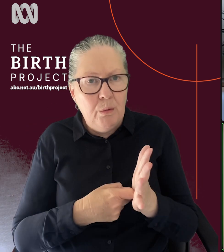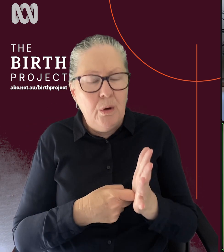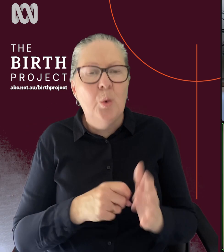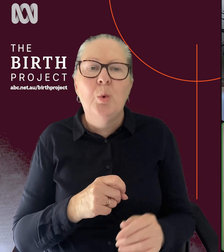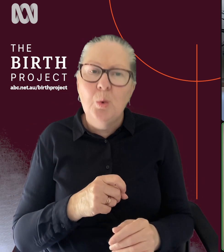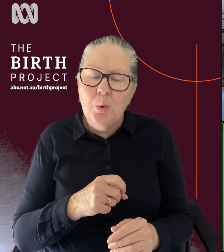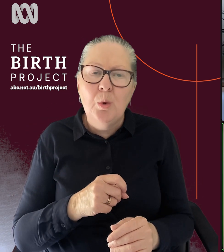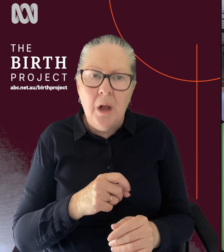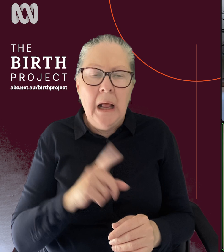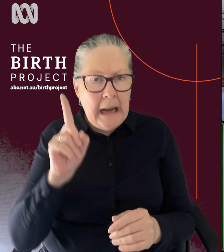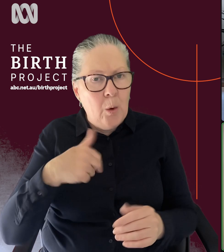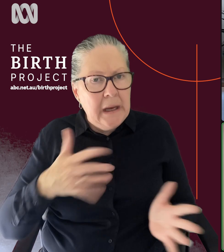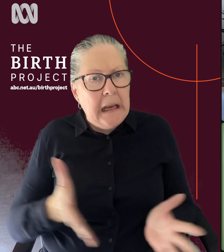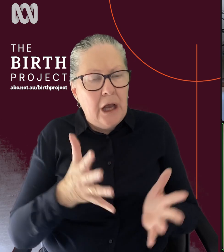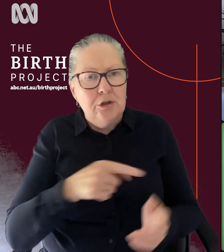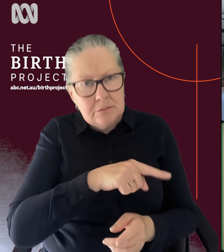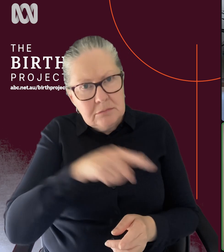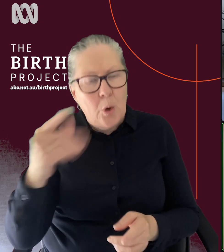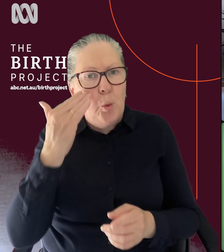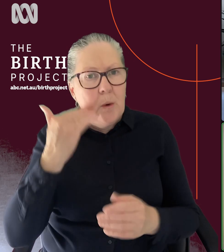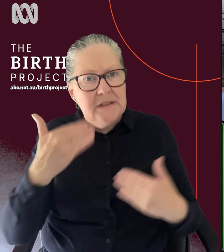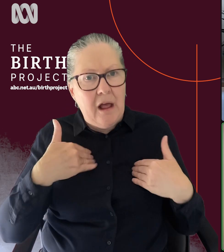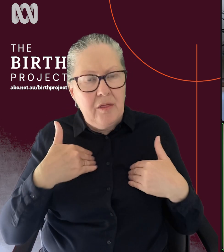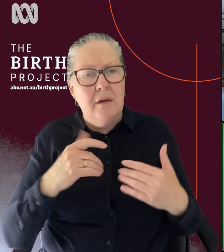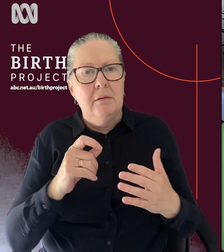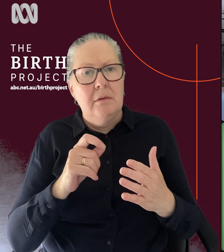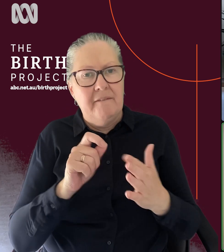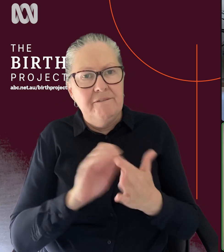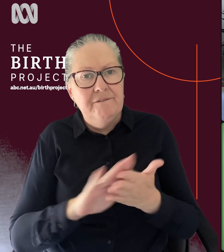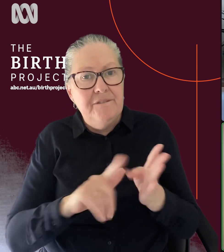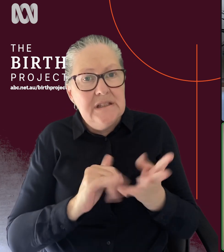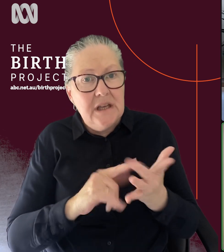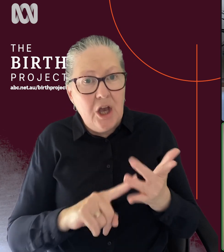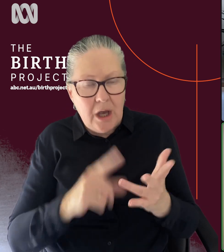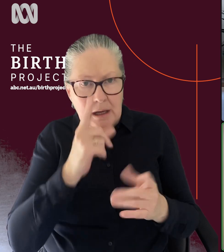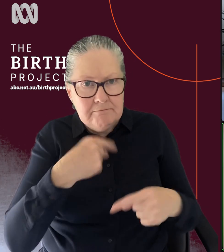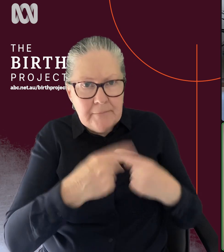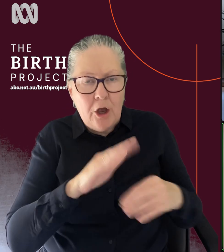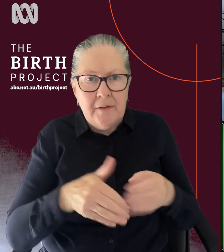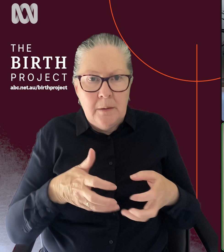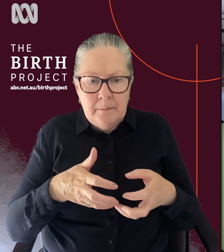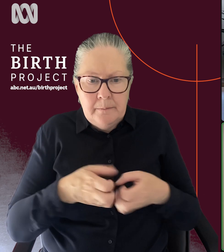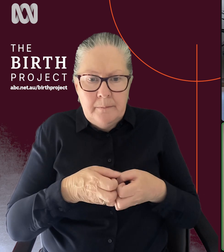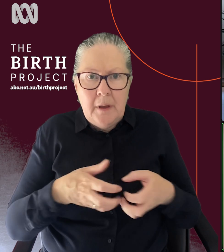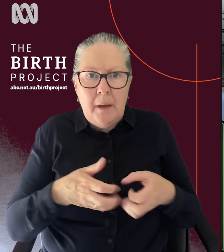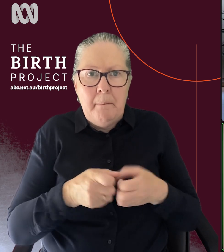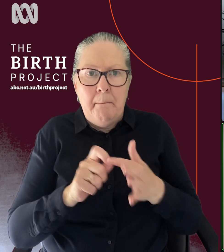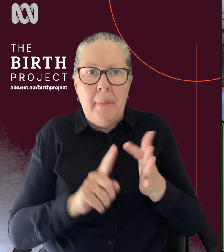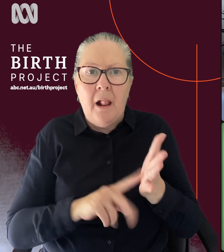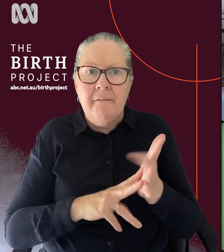women's health physio who can tell you kind of, um, how to do your pelvic floor exercise. It's not just kind of holding everything in when holding your breath, um, which I